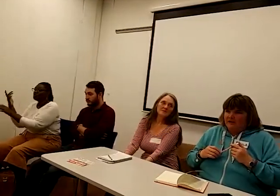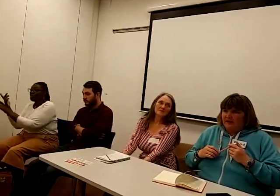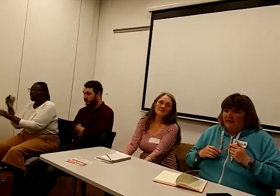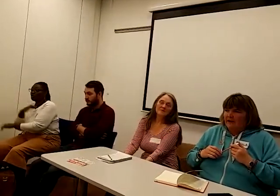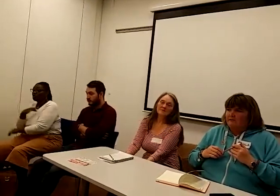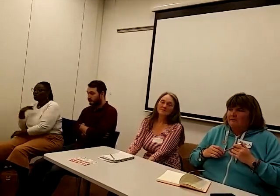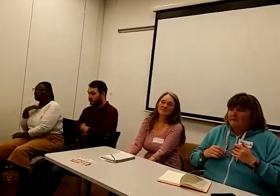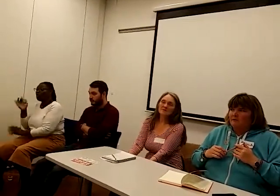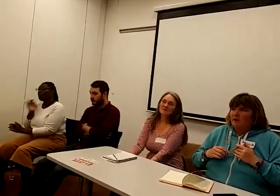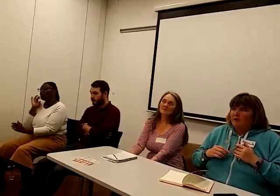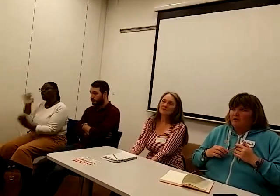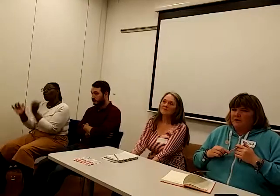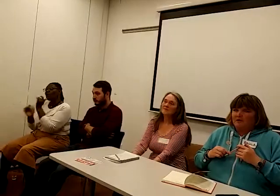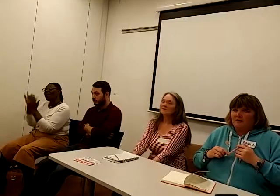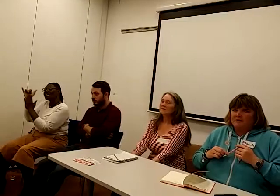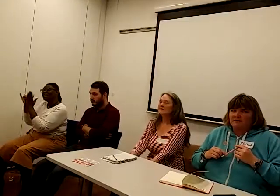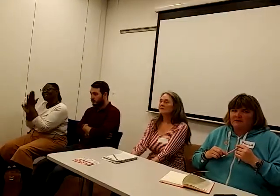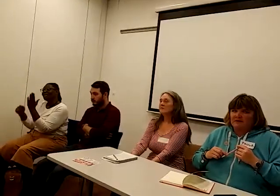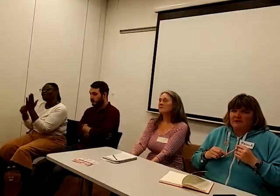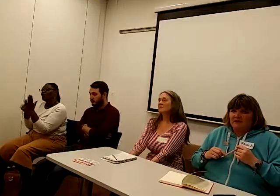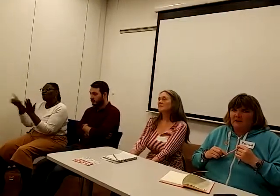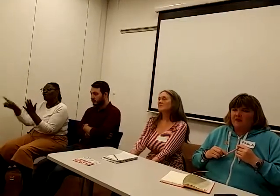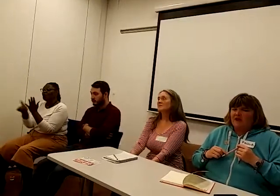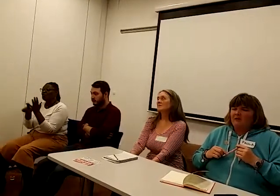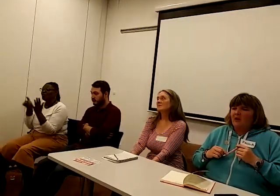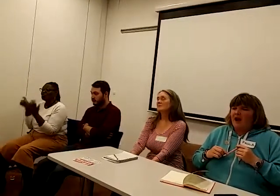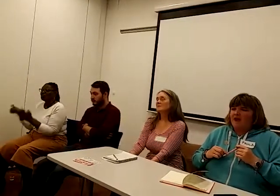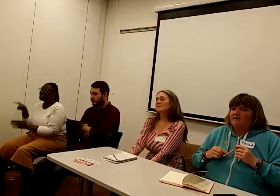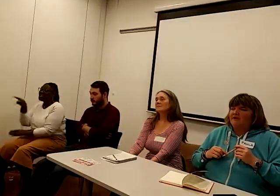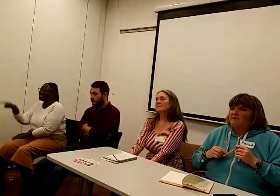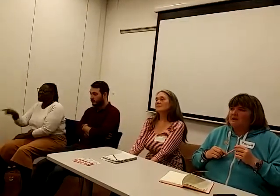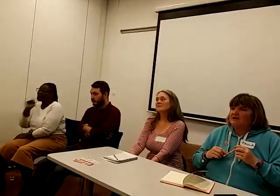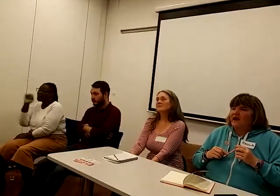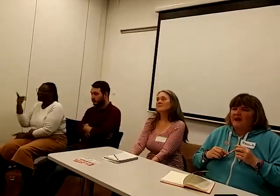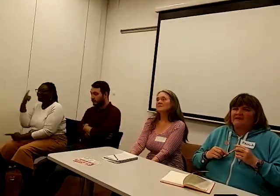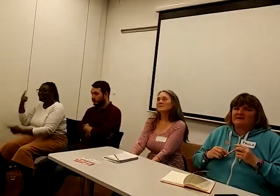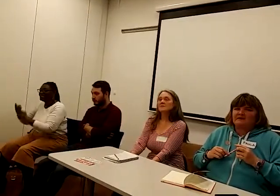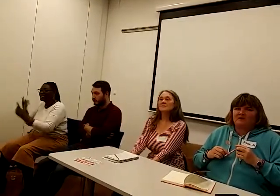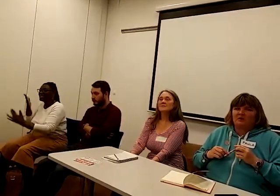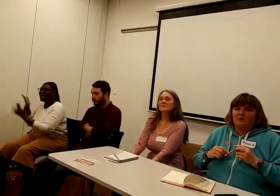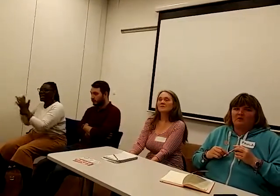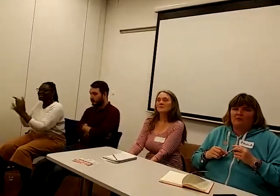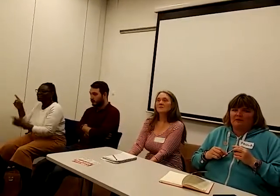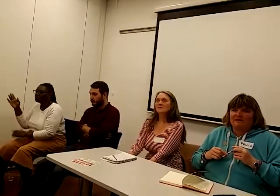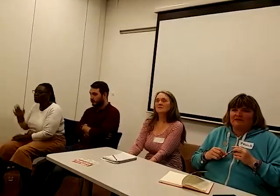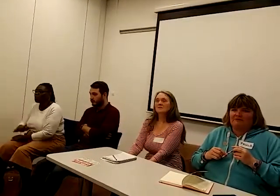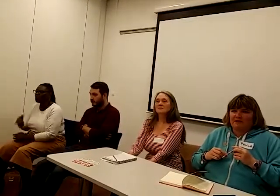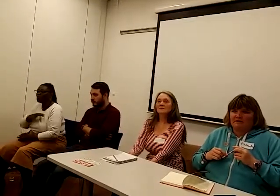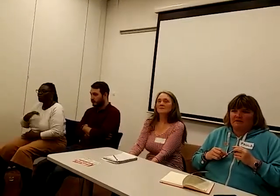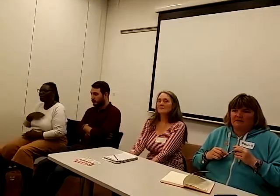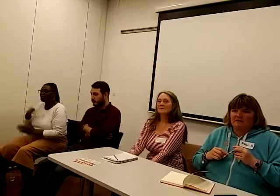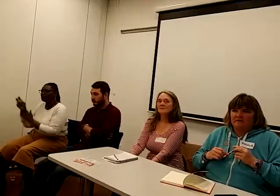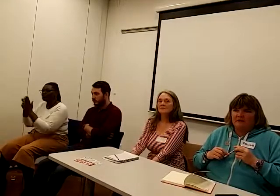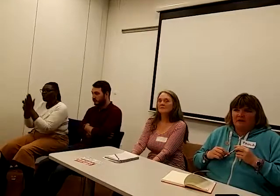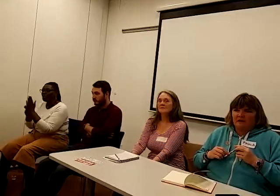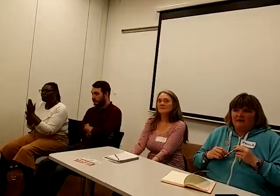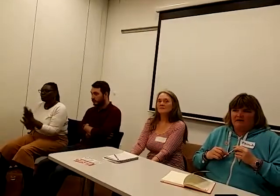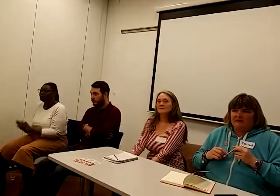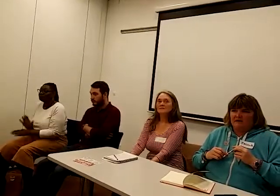online claim form of universal credit, they will have immediate access to all your medical records under